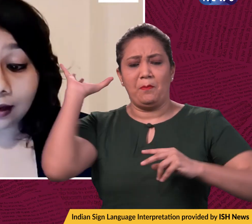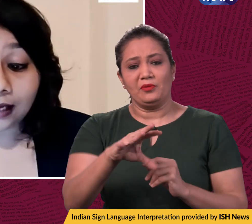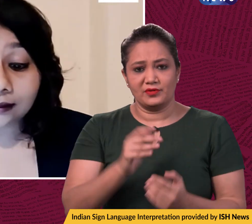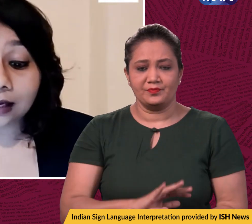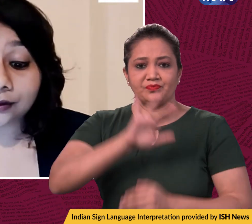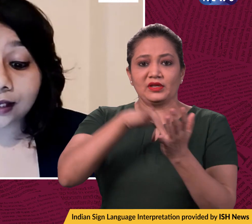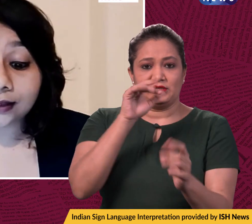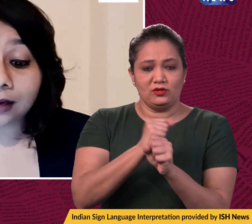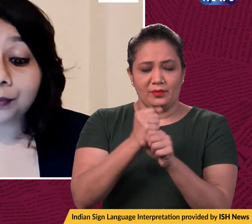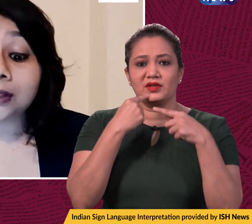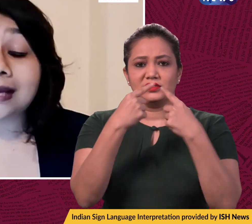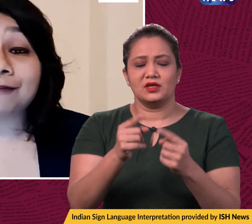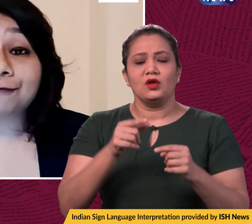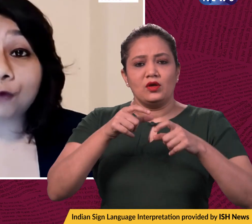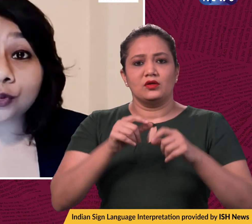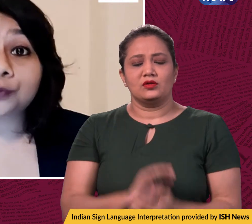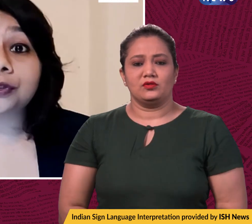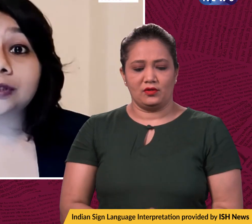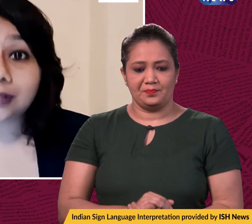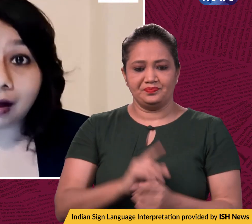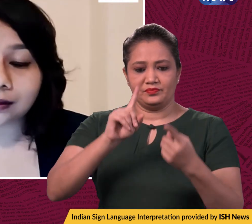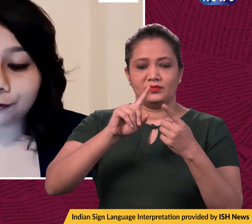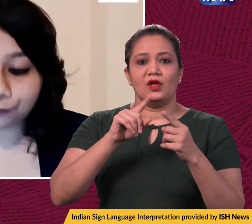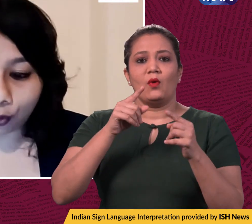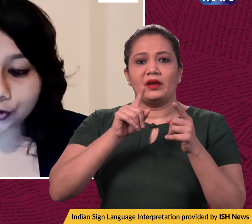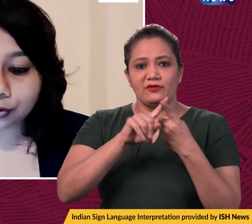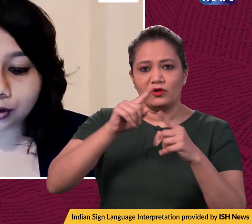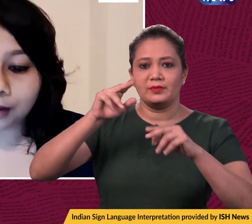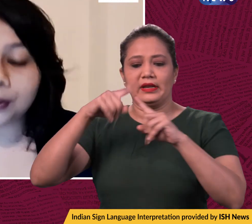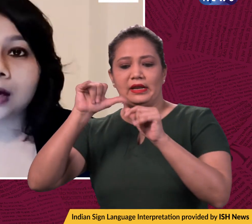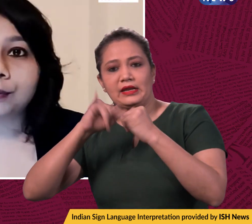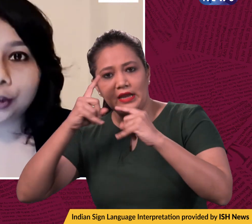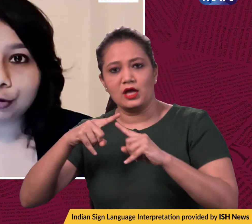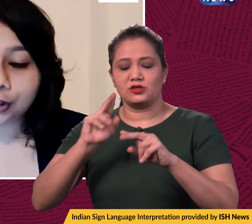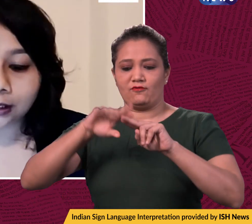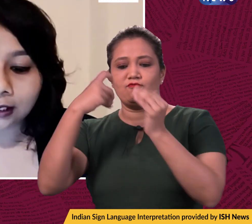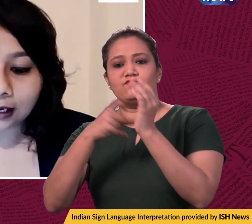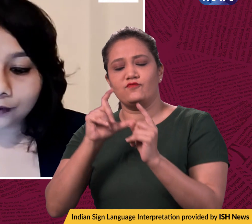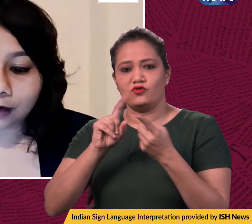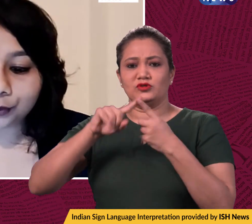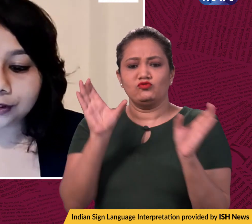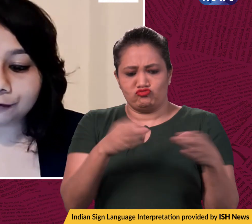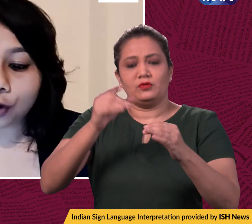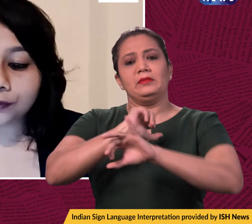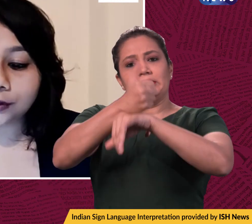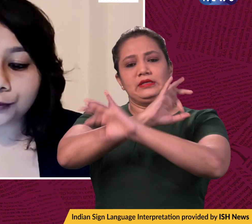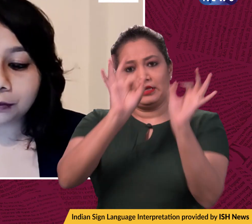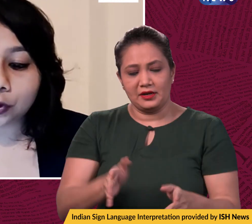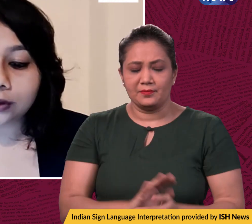has now set up an enforcement task force to curb pollution. Now, the government informed the Supreme Court